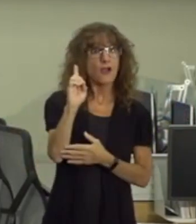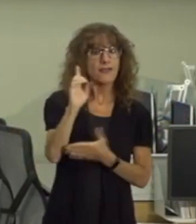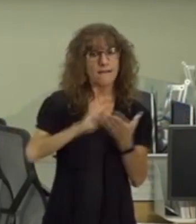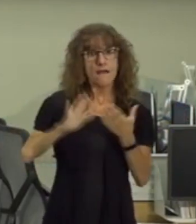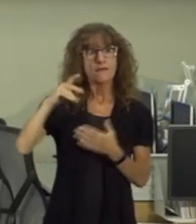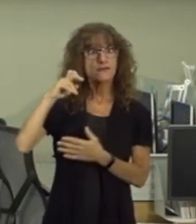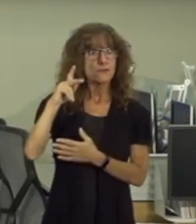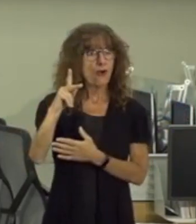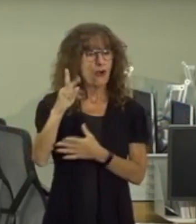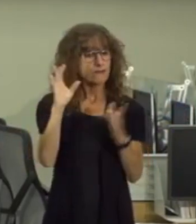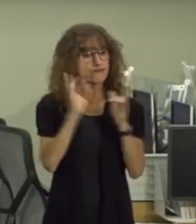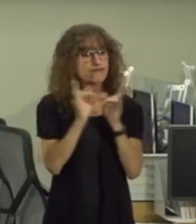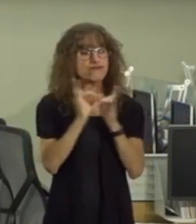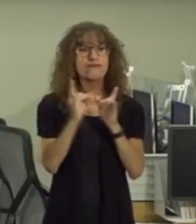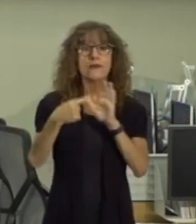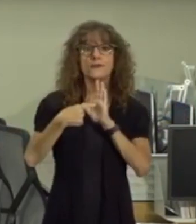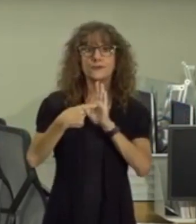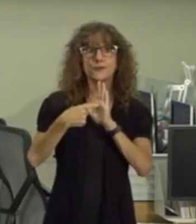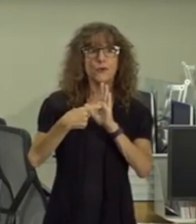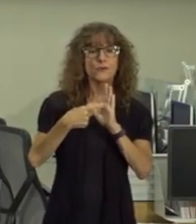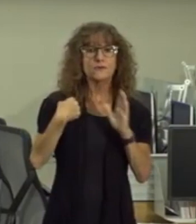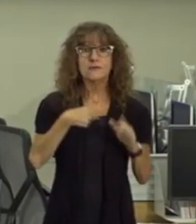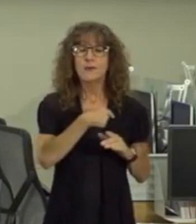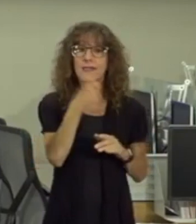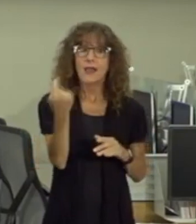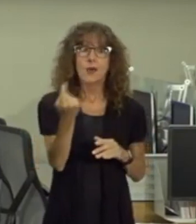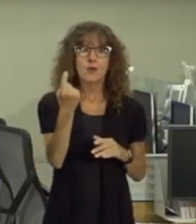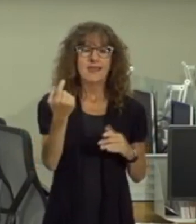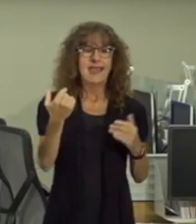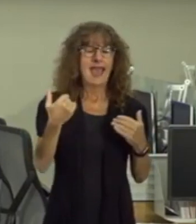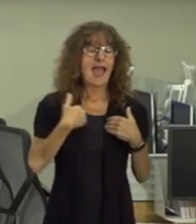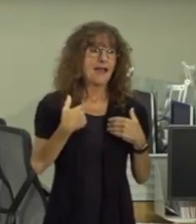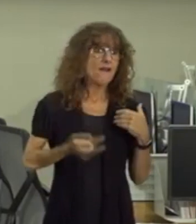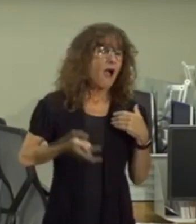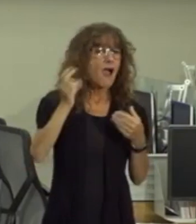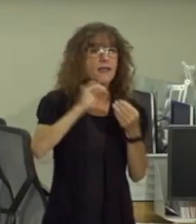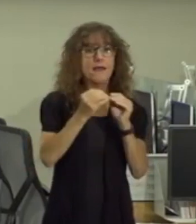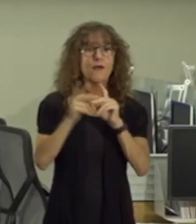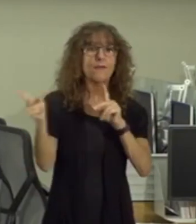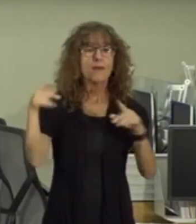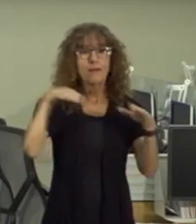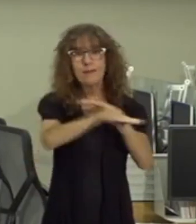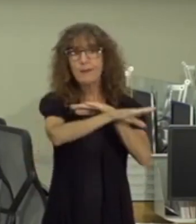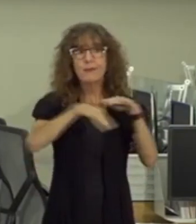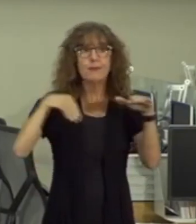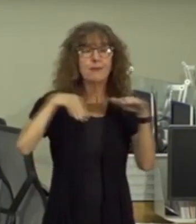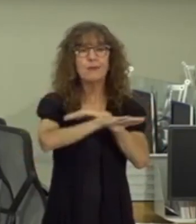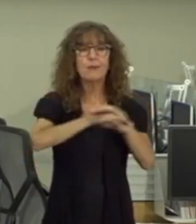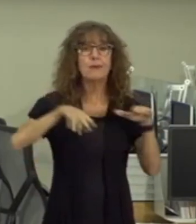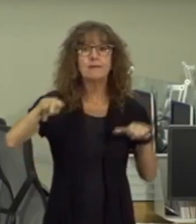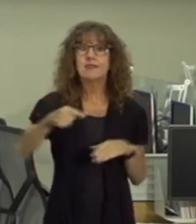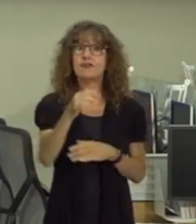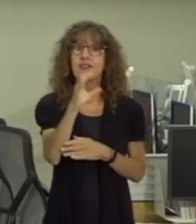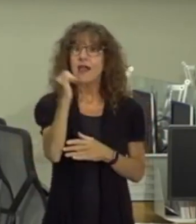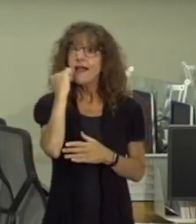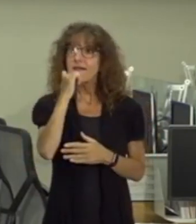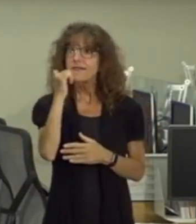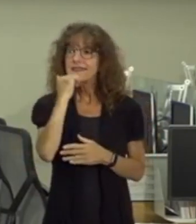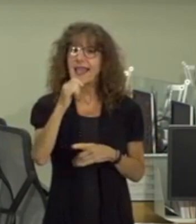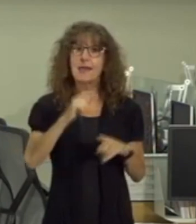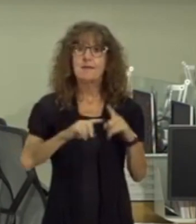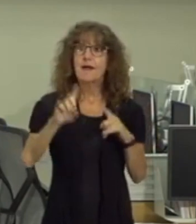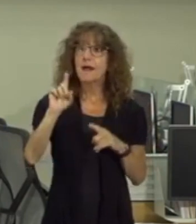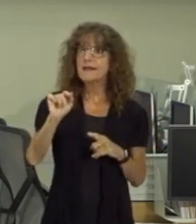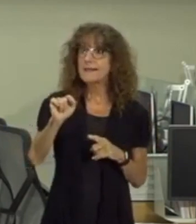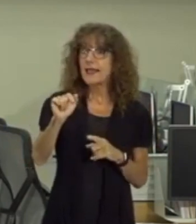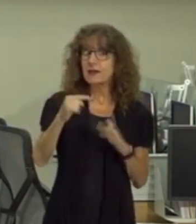college park that showed us not only do we have an inordinate amount of people who come in and out of prince george's county uh every day but their data